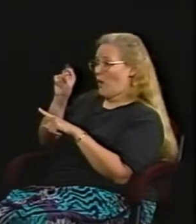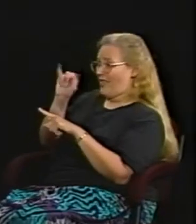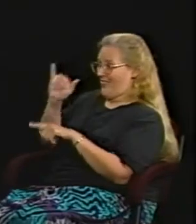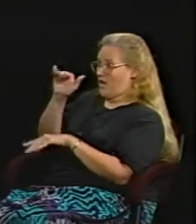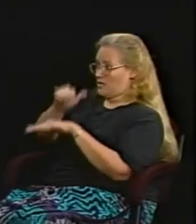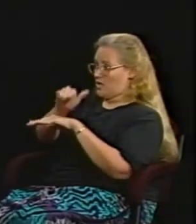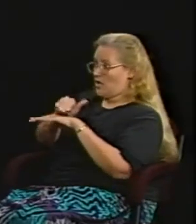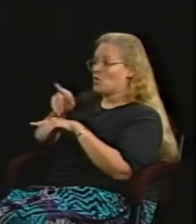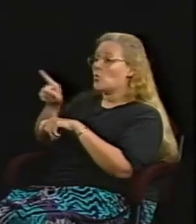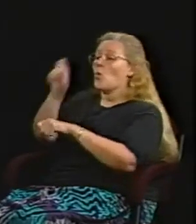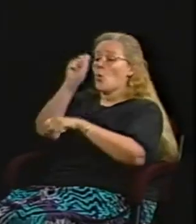Okay.